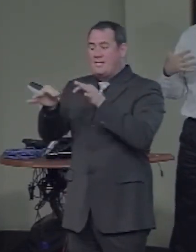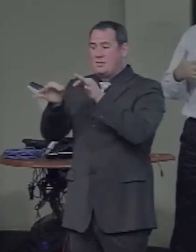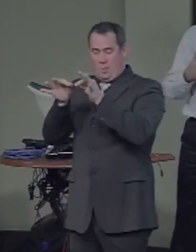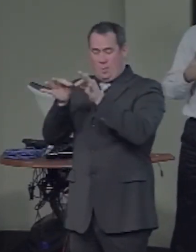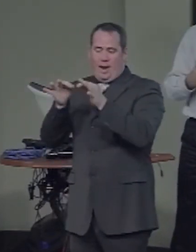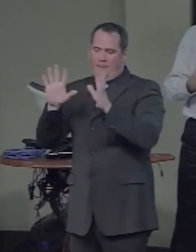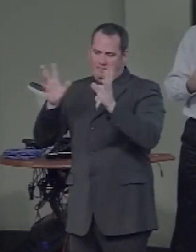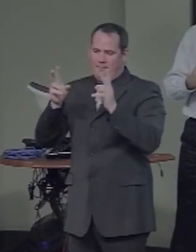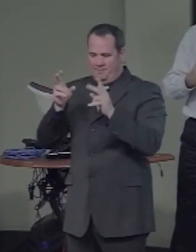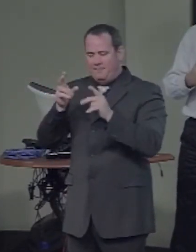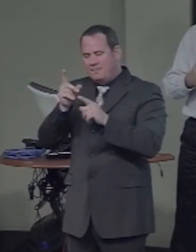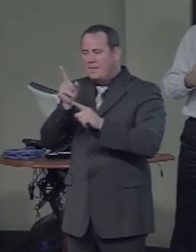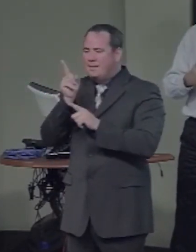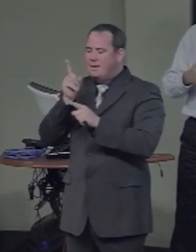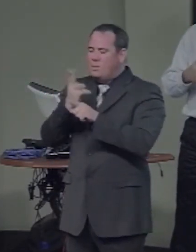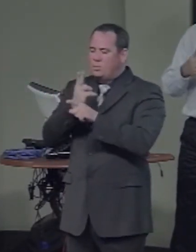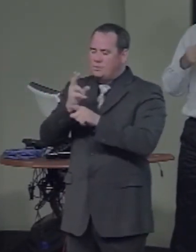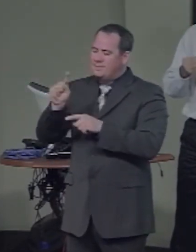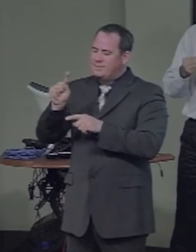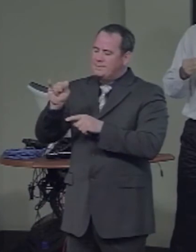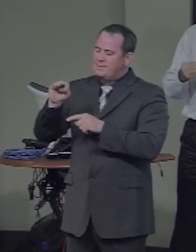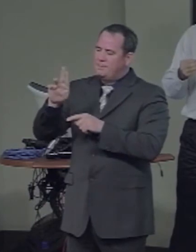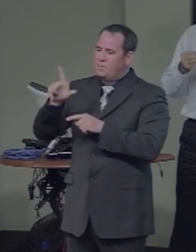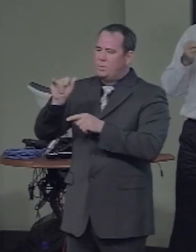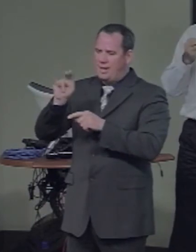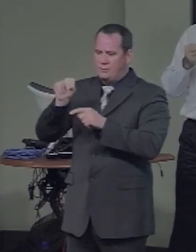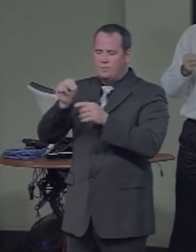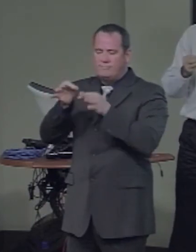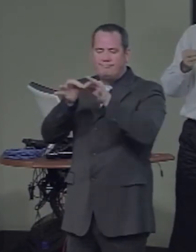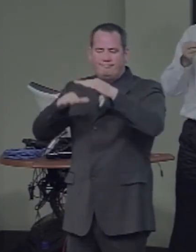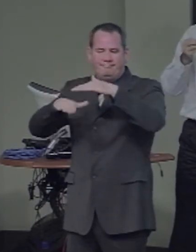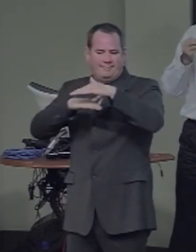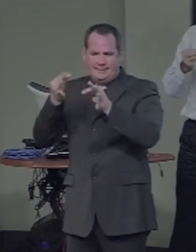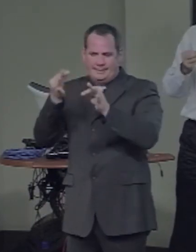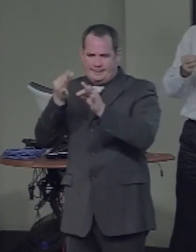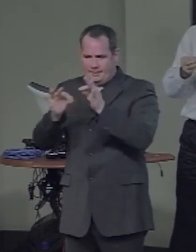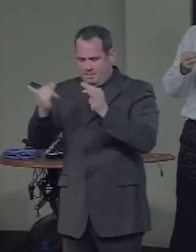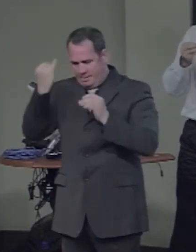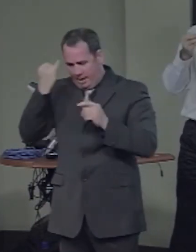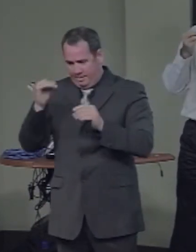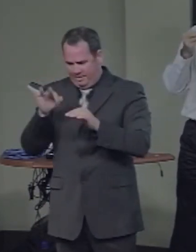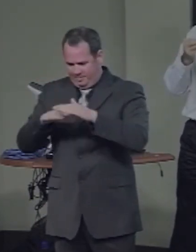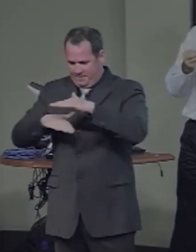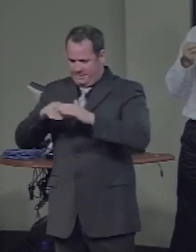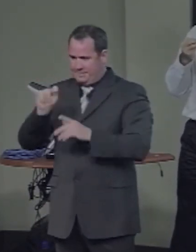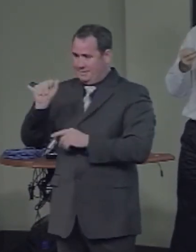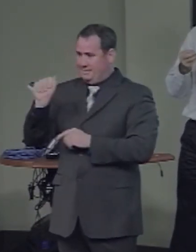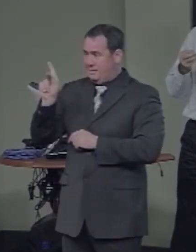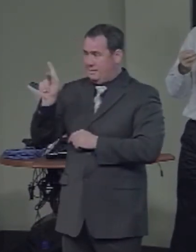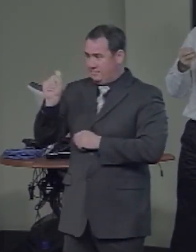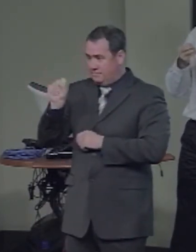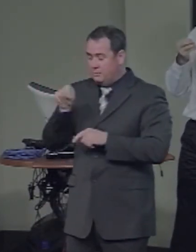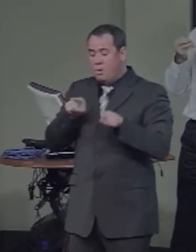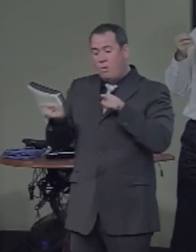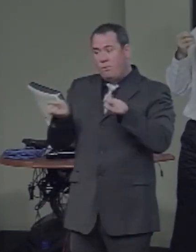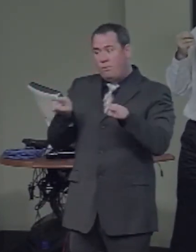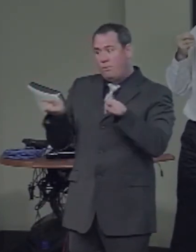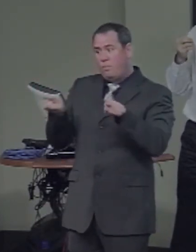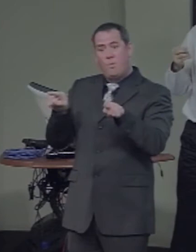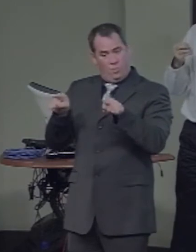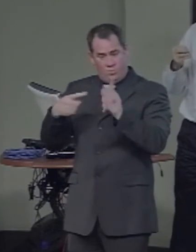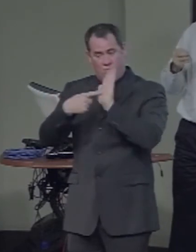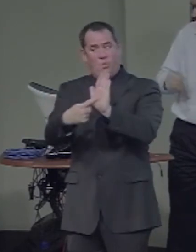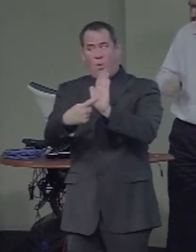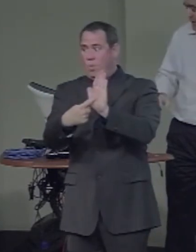but where the tasks illustrate the basic constraints that face and word recognition place